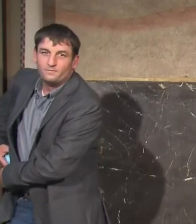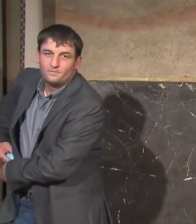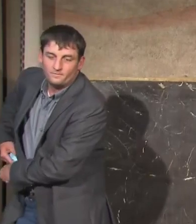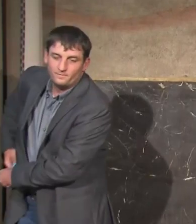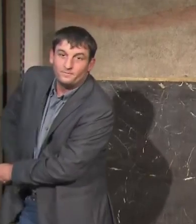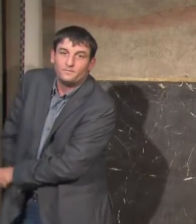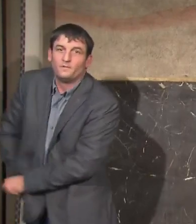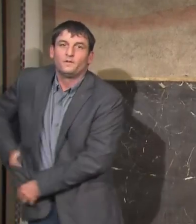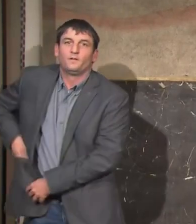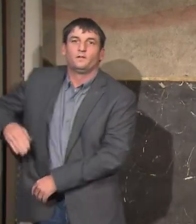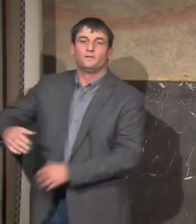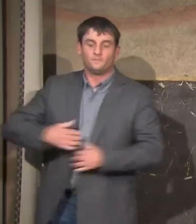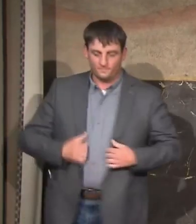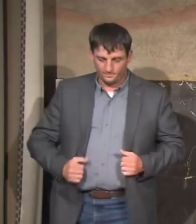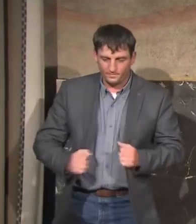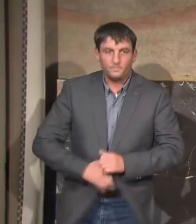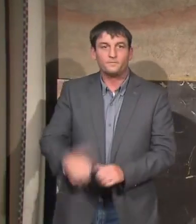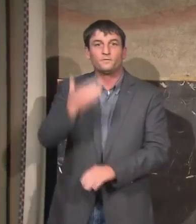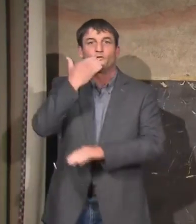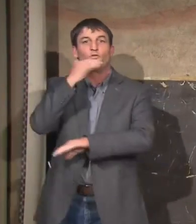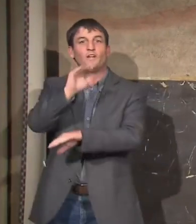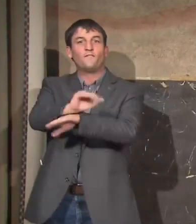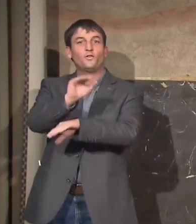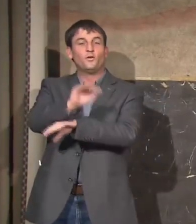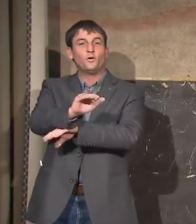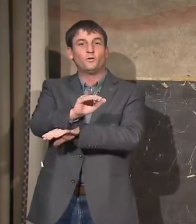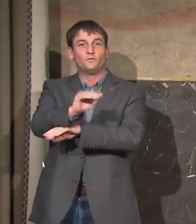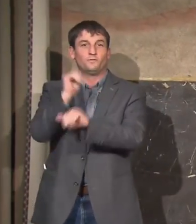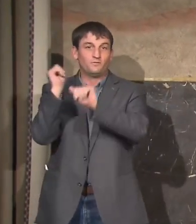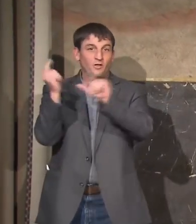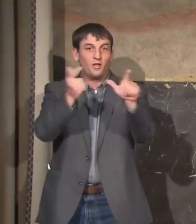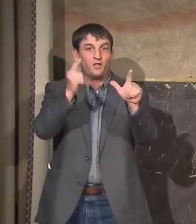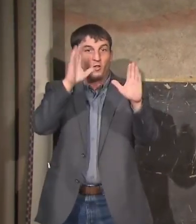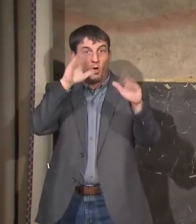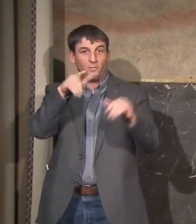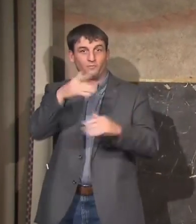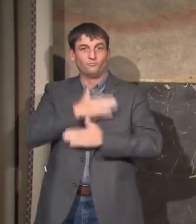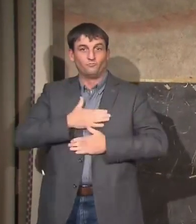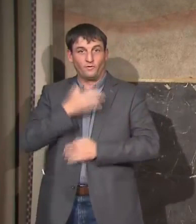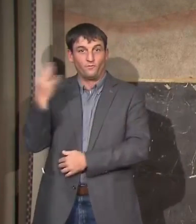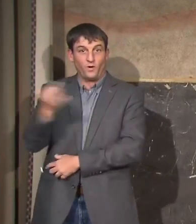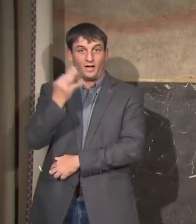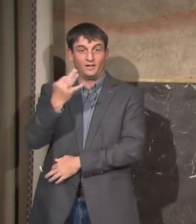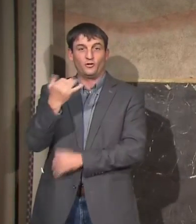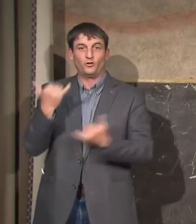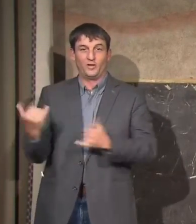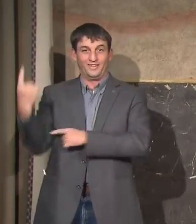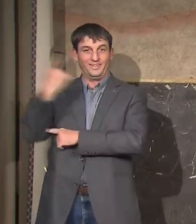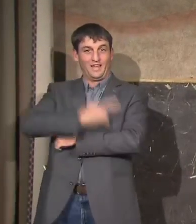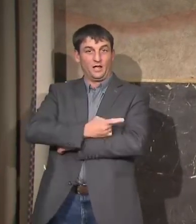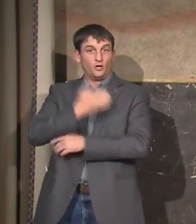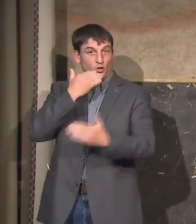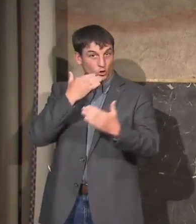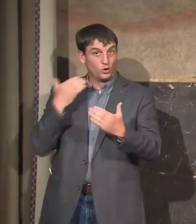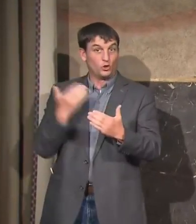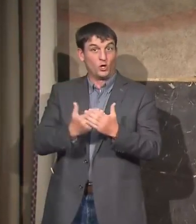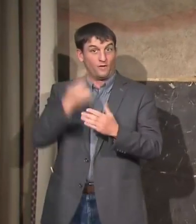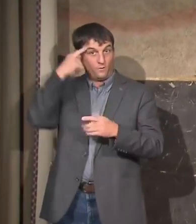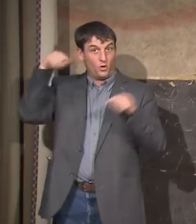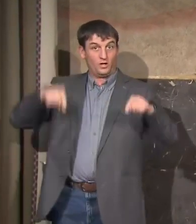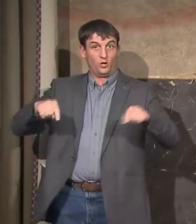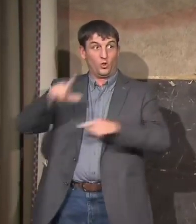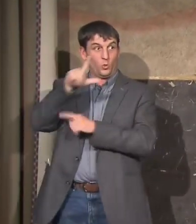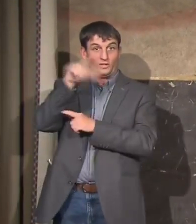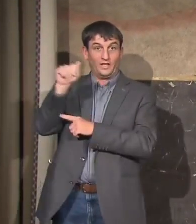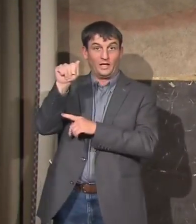Good afternoon everybody and hope you're having a good Friday. Obviously today it's a big day for the state of Louisiana as